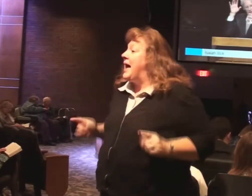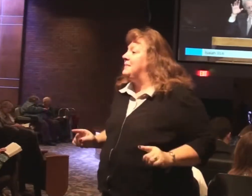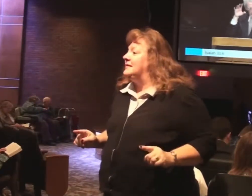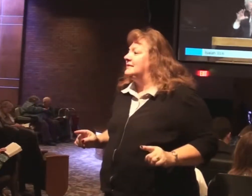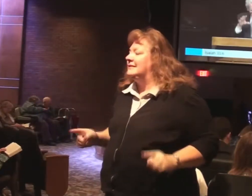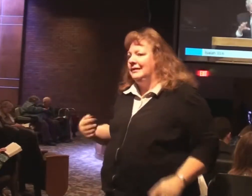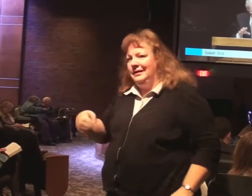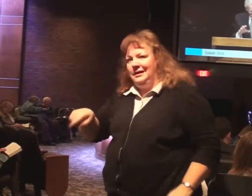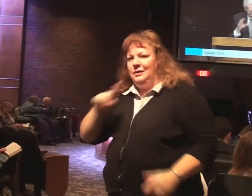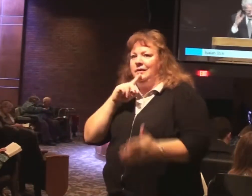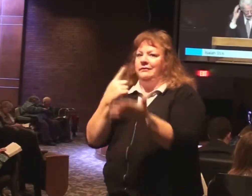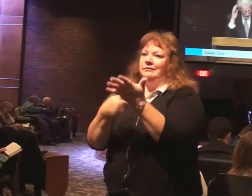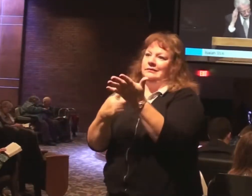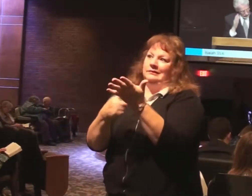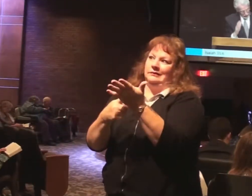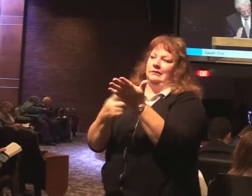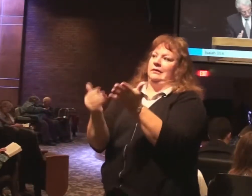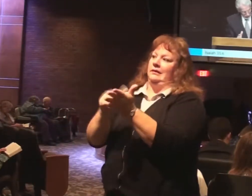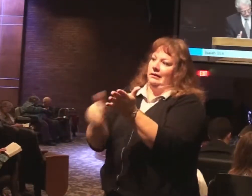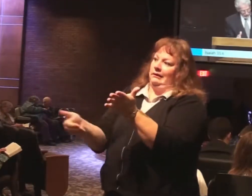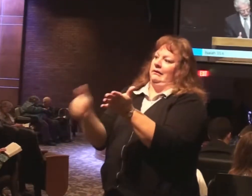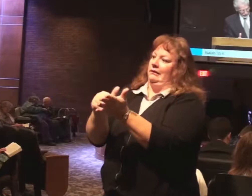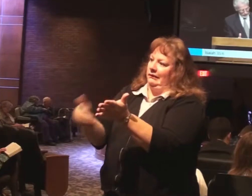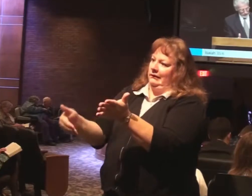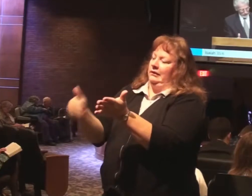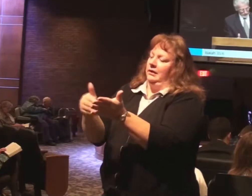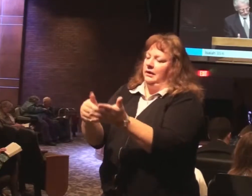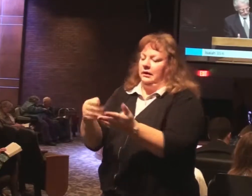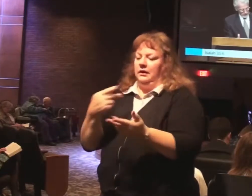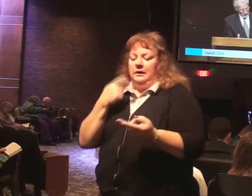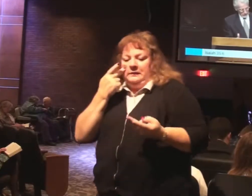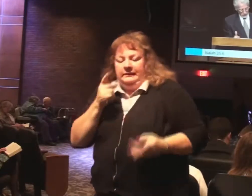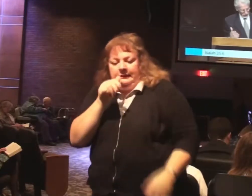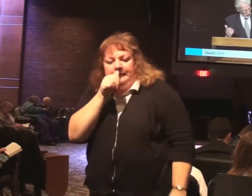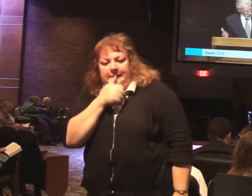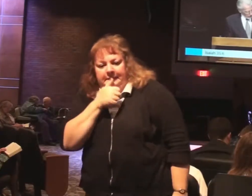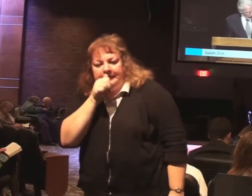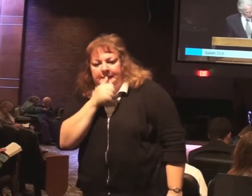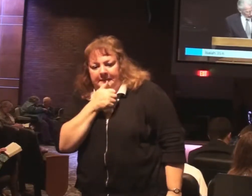talked about repeatedly in Hebrews. We look at the suffering. We look at the pain.